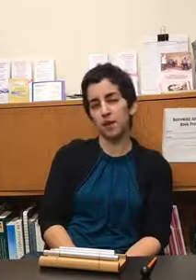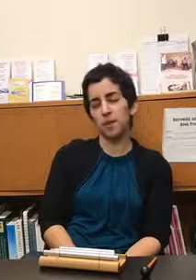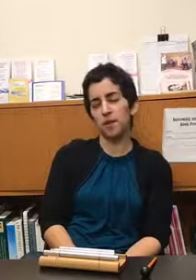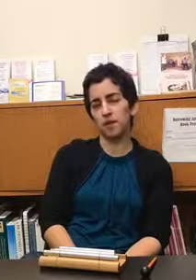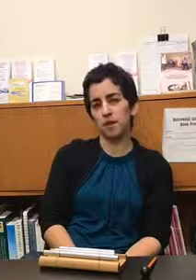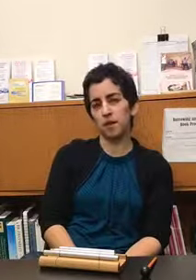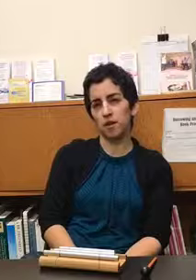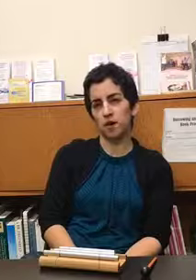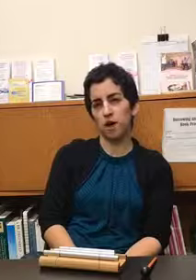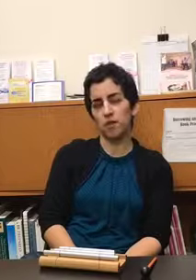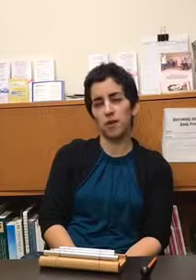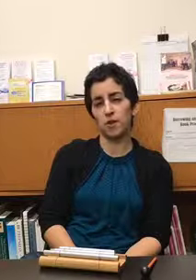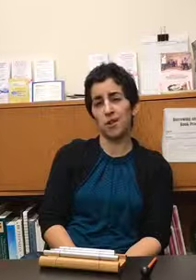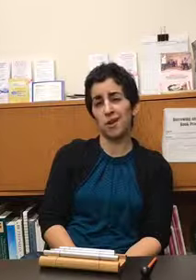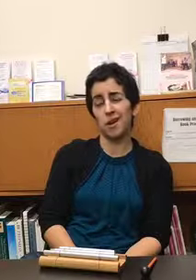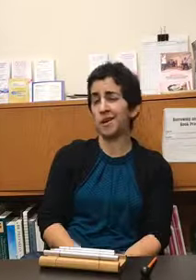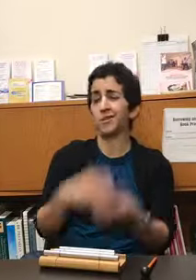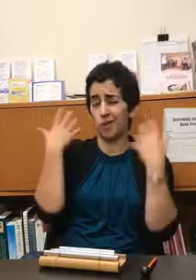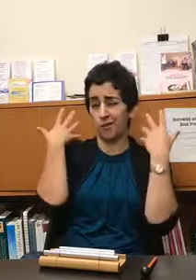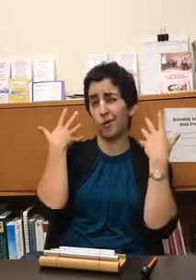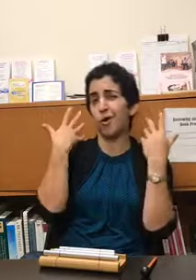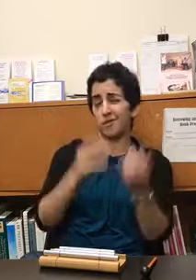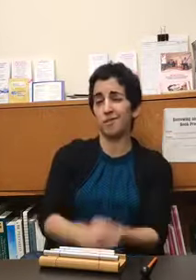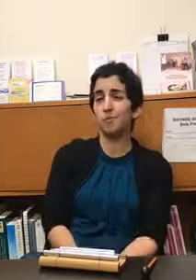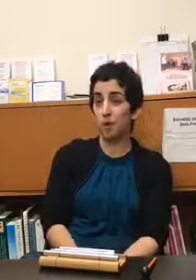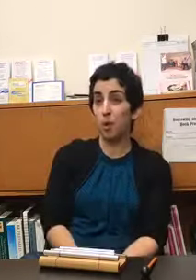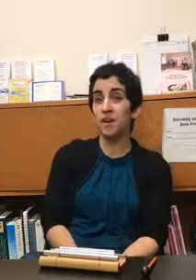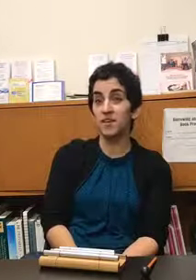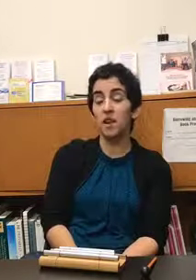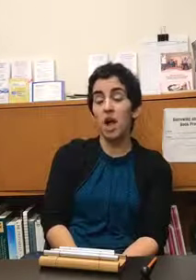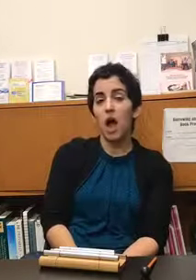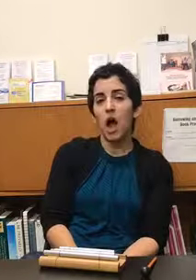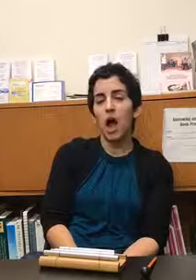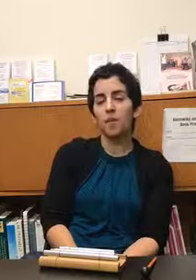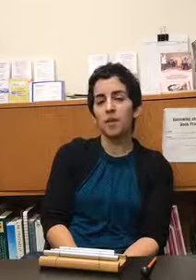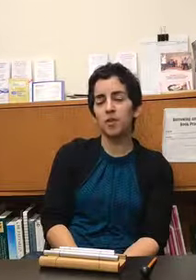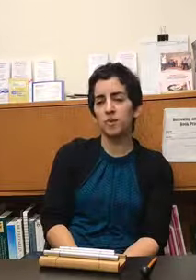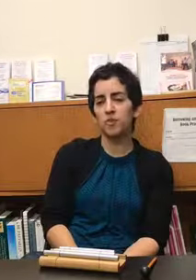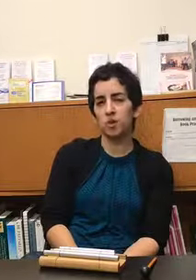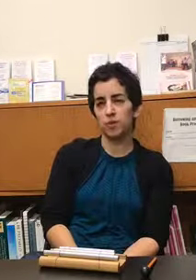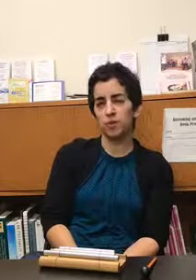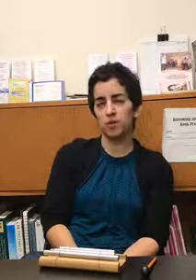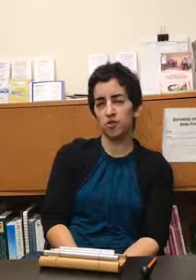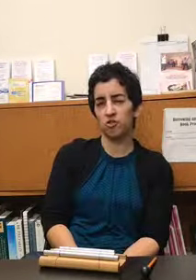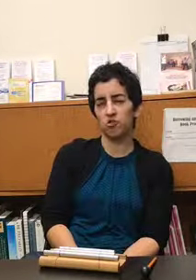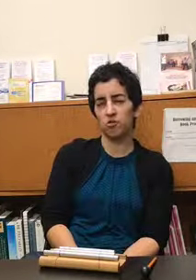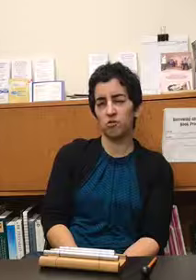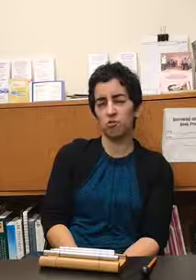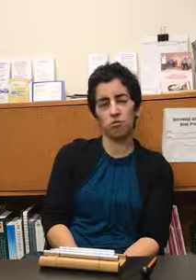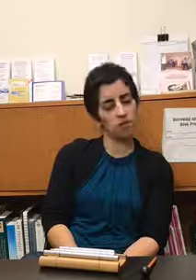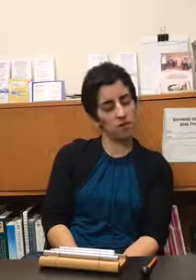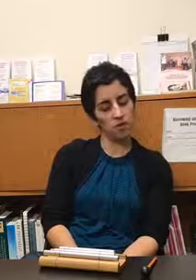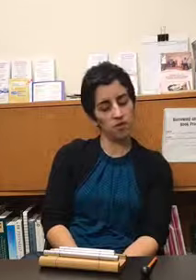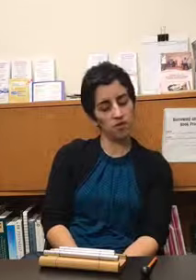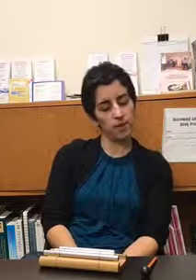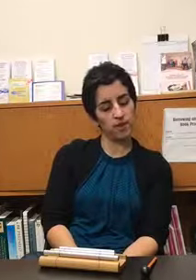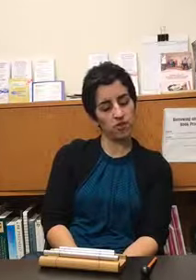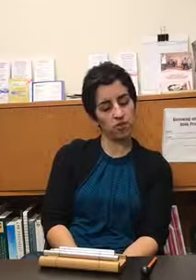could be easily found online i don't have it all memorized um he's been doing research at the university of massachusetts